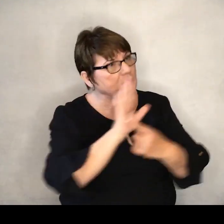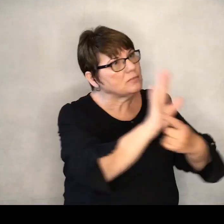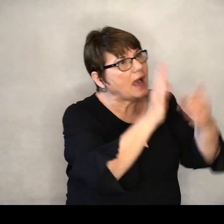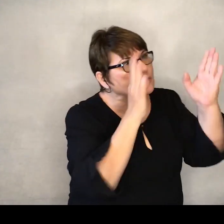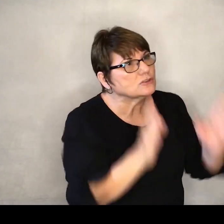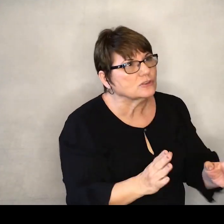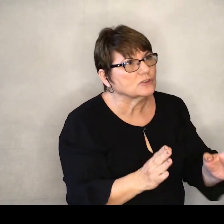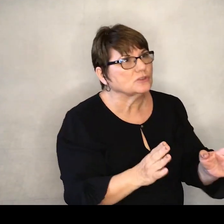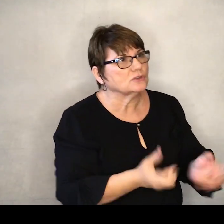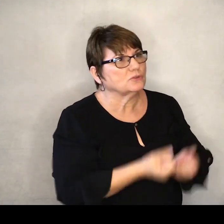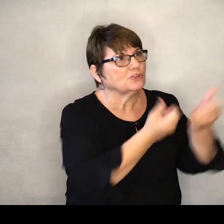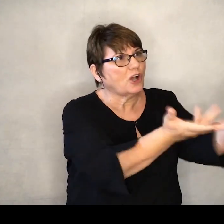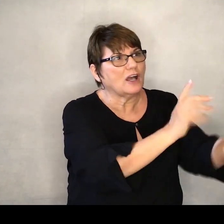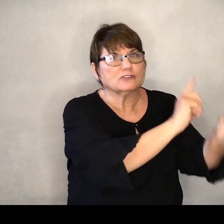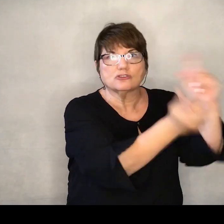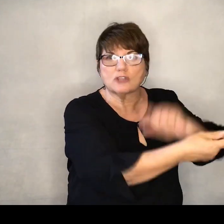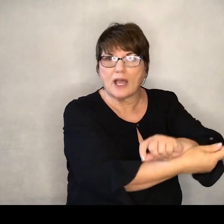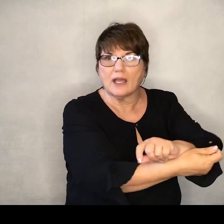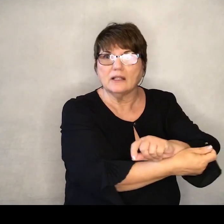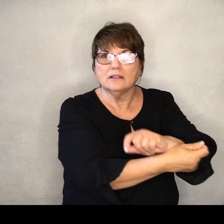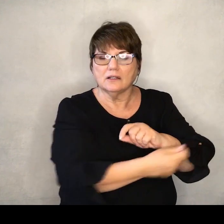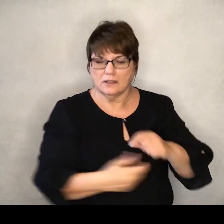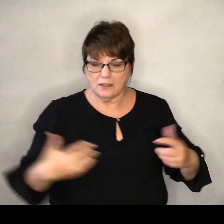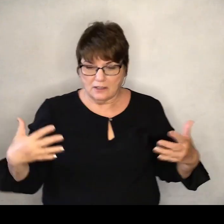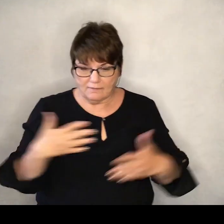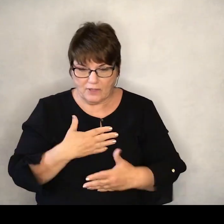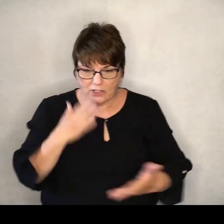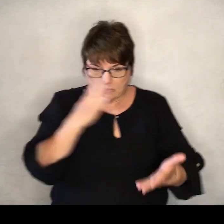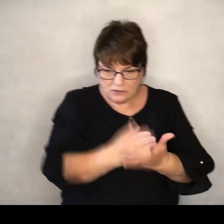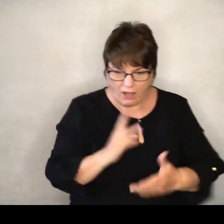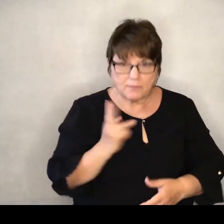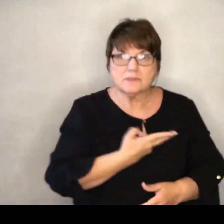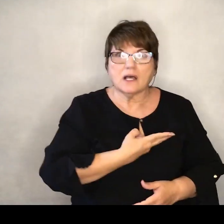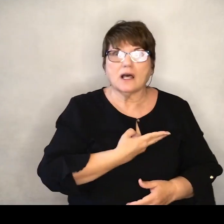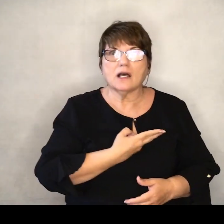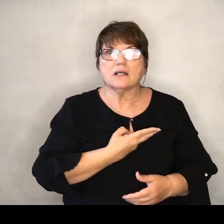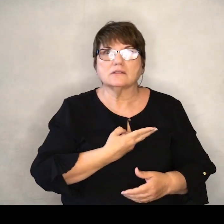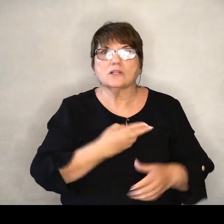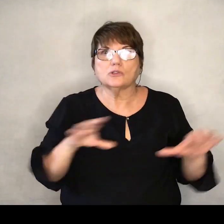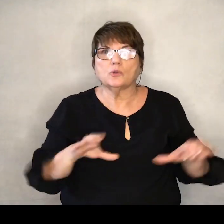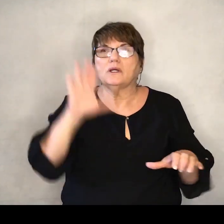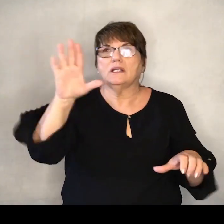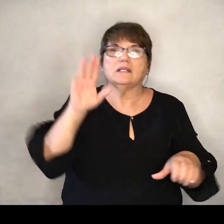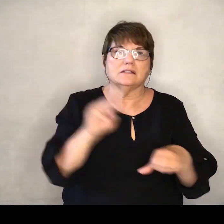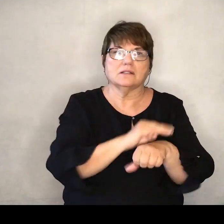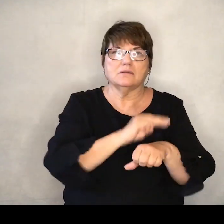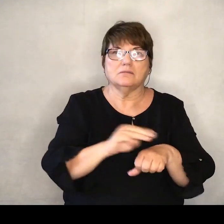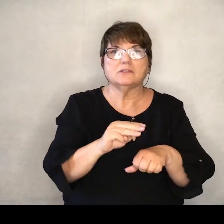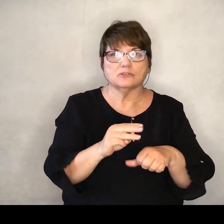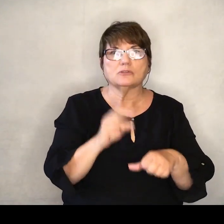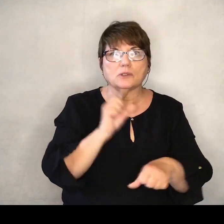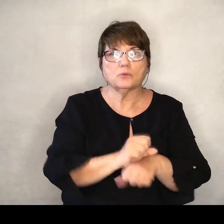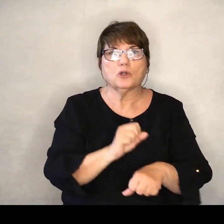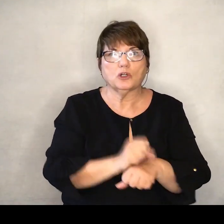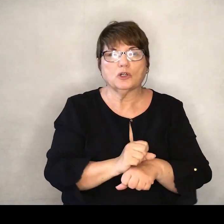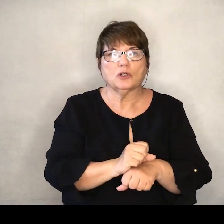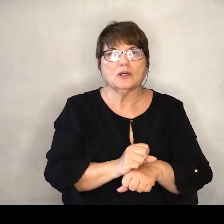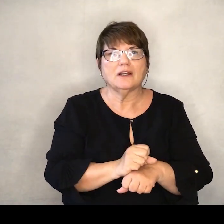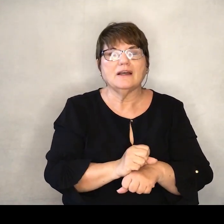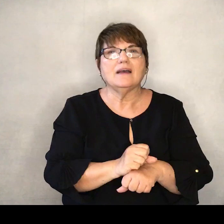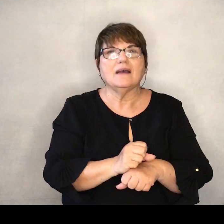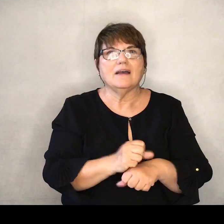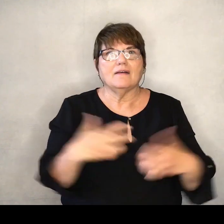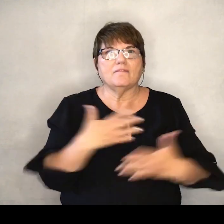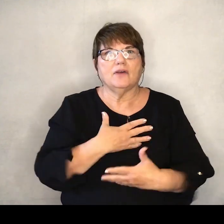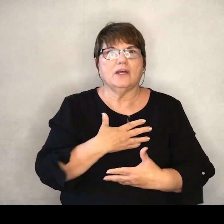And I know this is where fear steps in and prevents us from doing the missional work of the kingdom. Fear shuts us